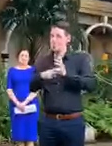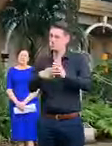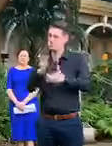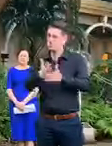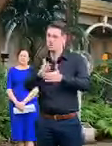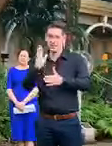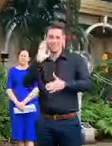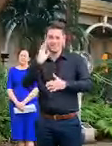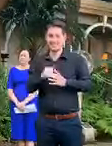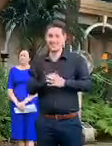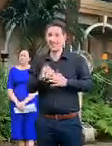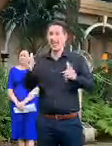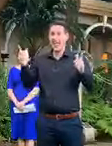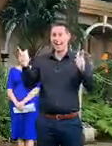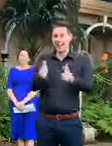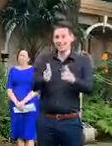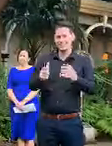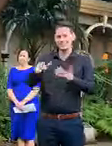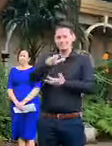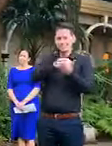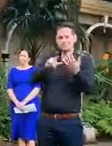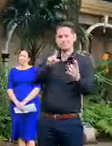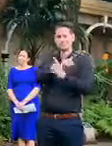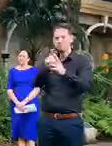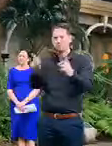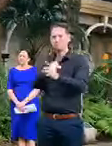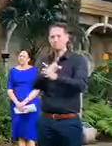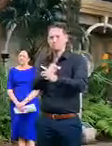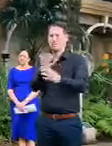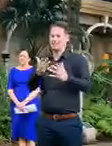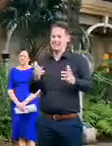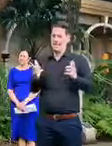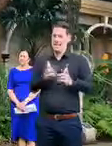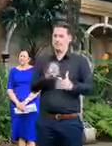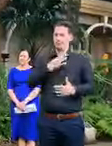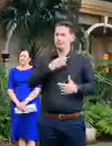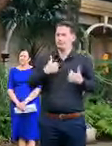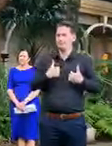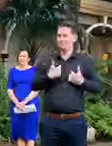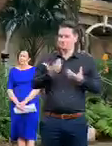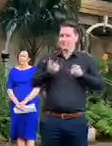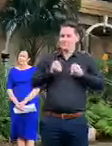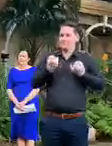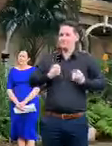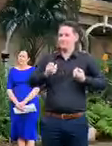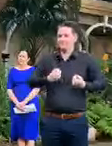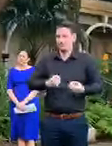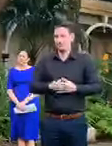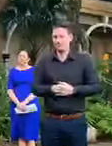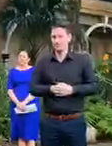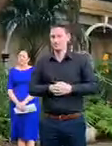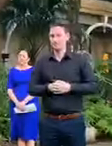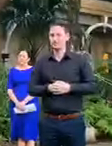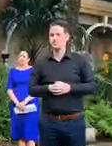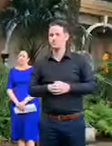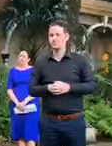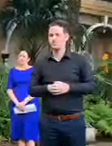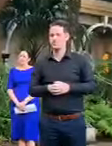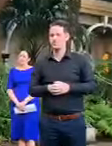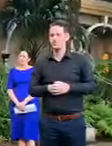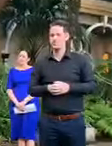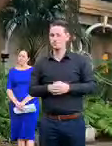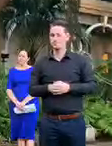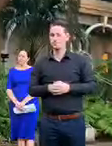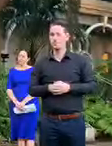The fewer interactions you have with other people the less likely you are to get the infection. So that requirement